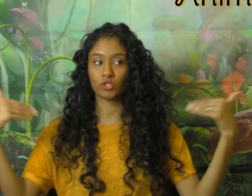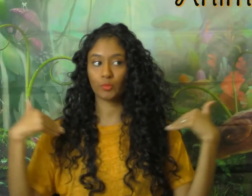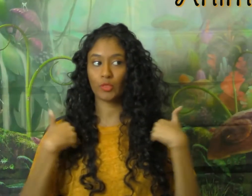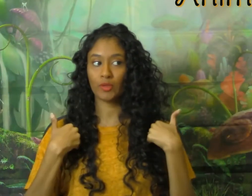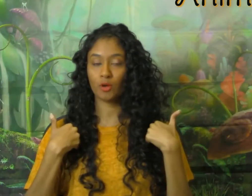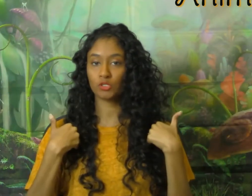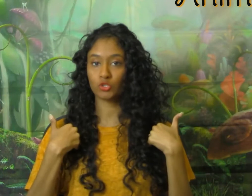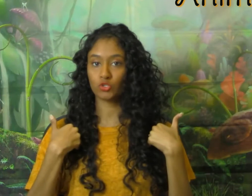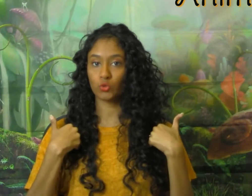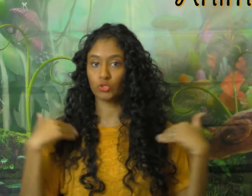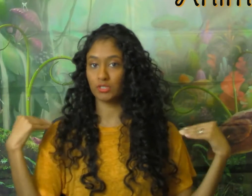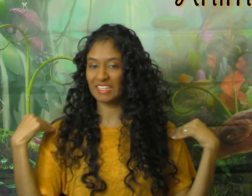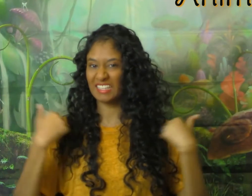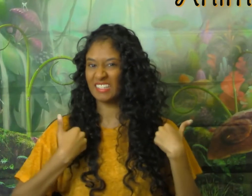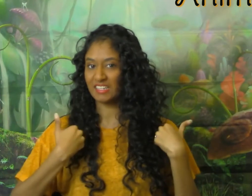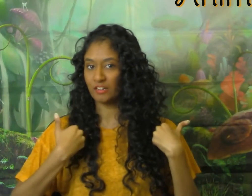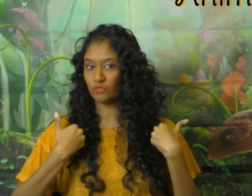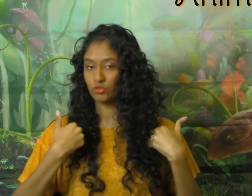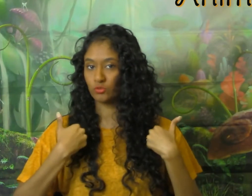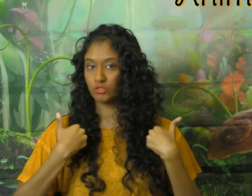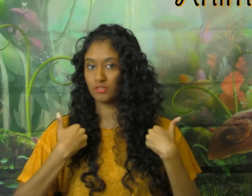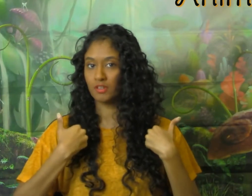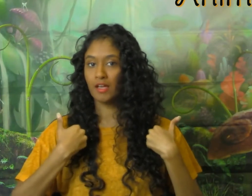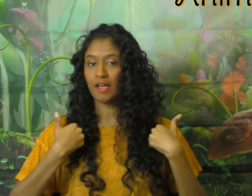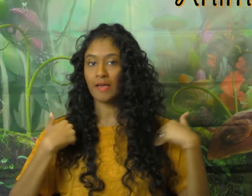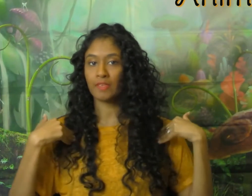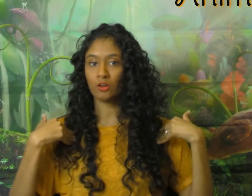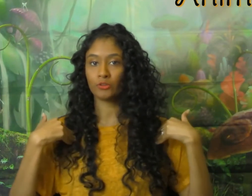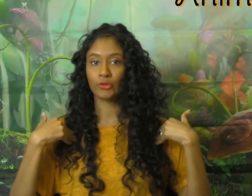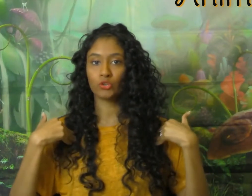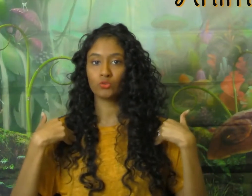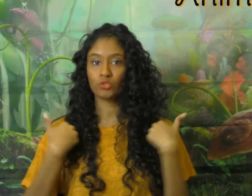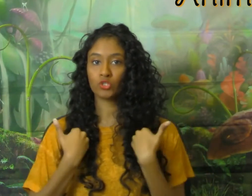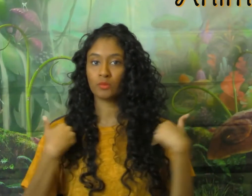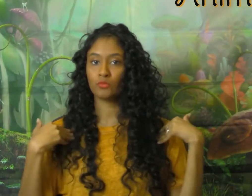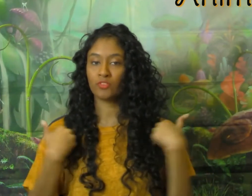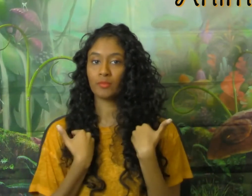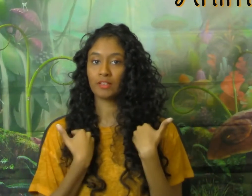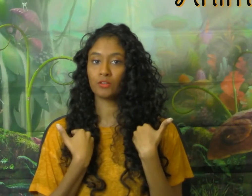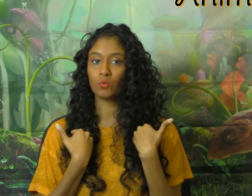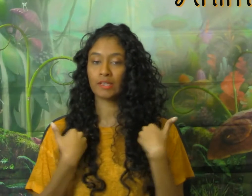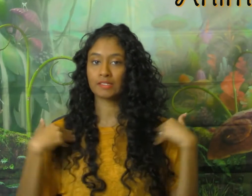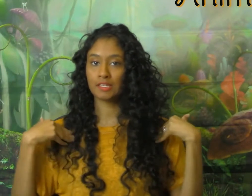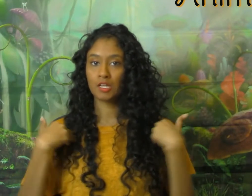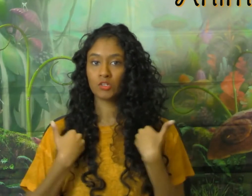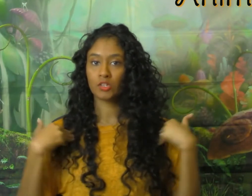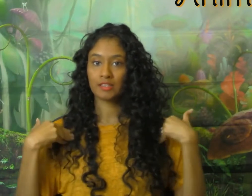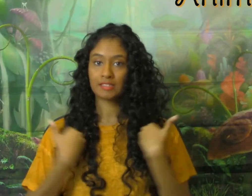to put them on your shoulders, on the inside of your shoulders. And then all you're going to do is you're going to move them like little wings. This is